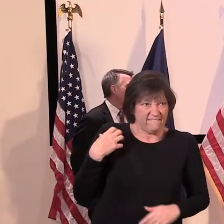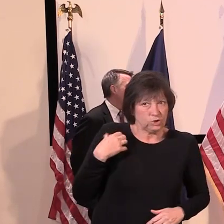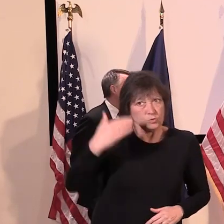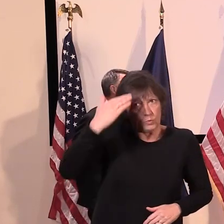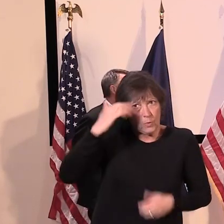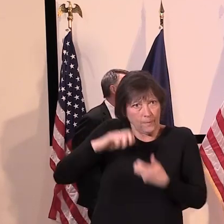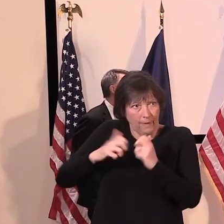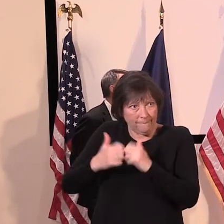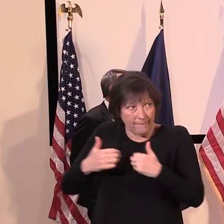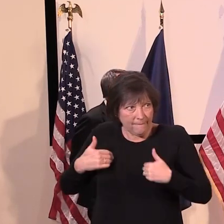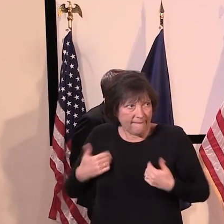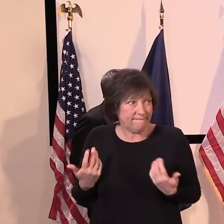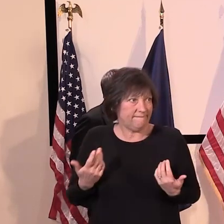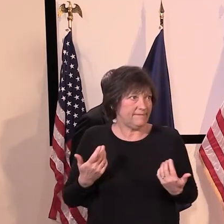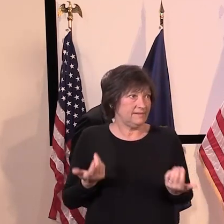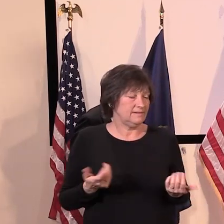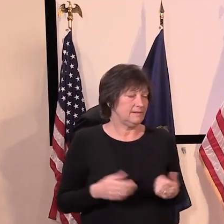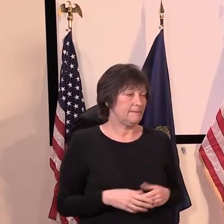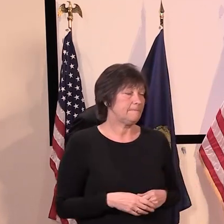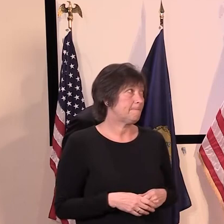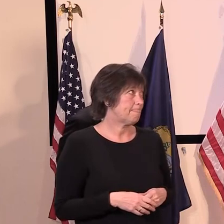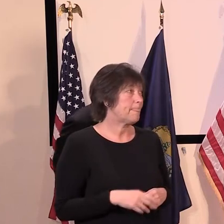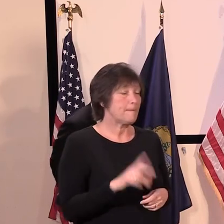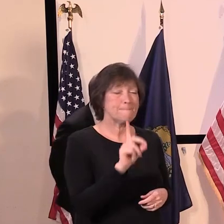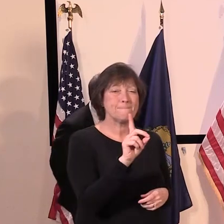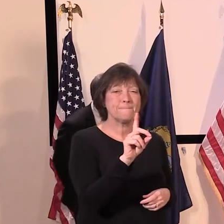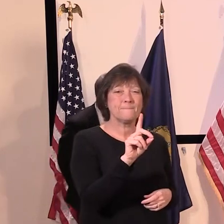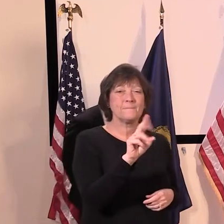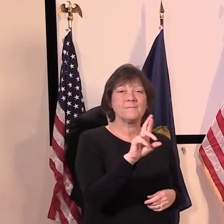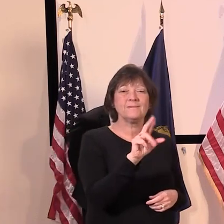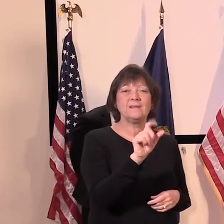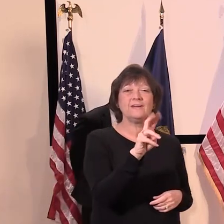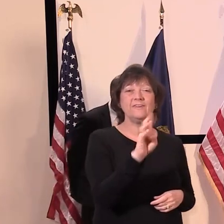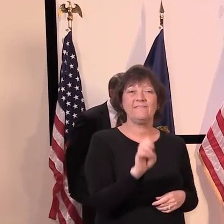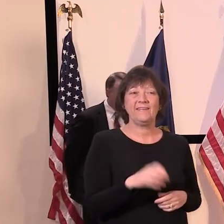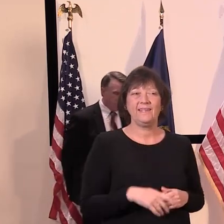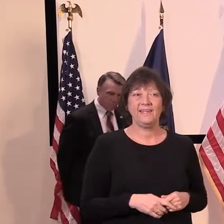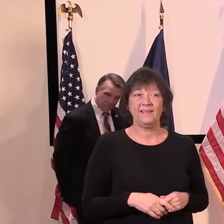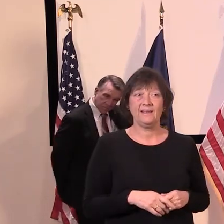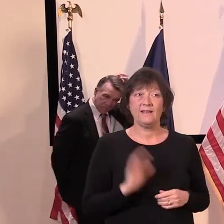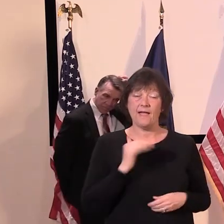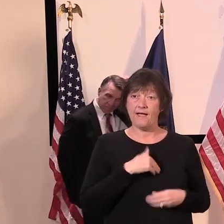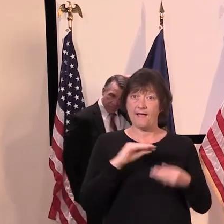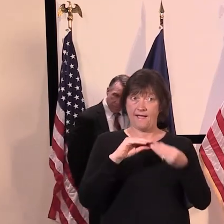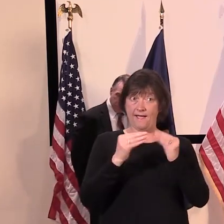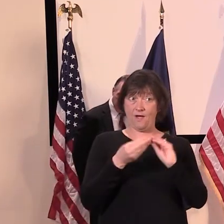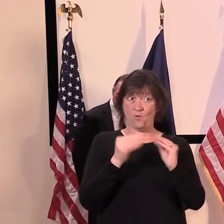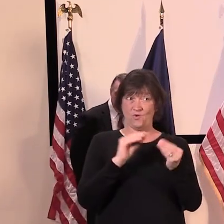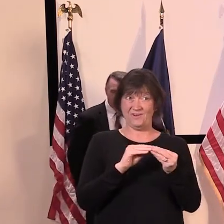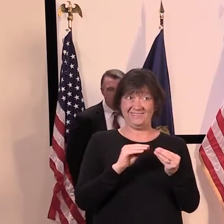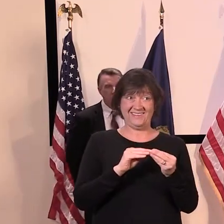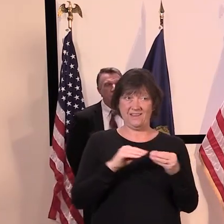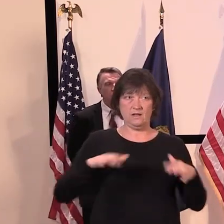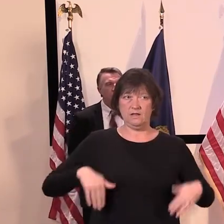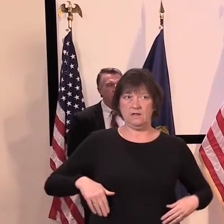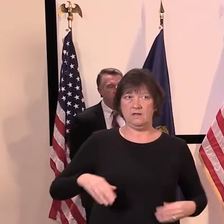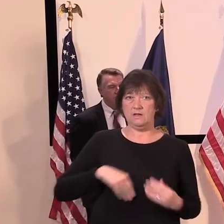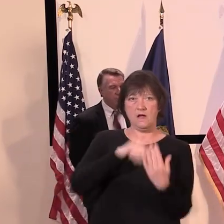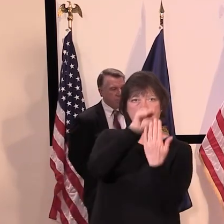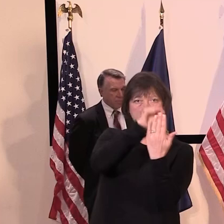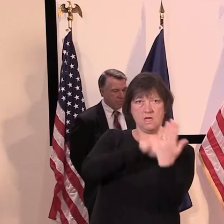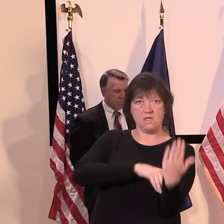in their town? Yeah. So the sharing comes with the actual data being completely, uh,